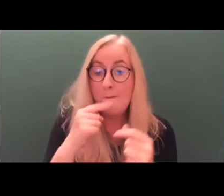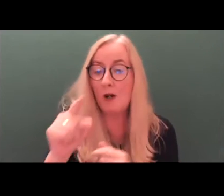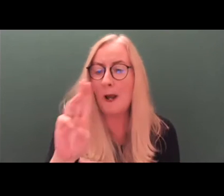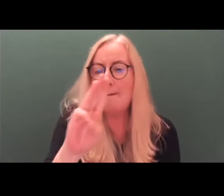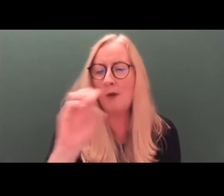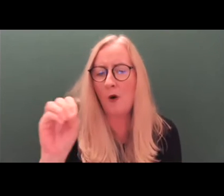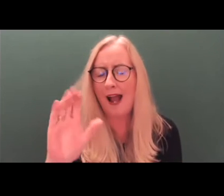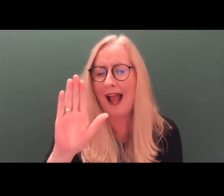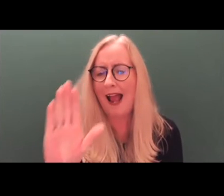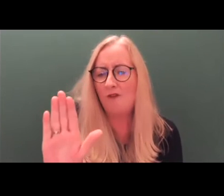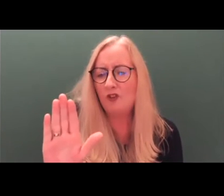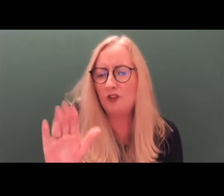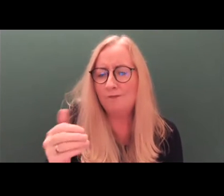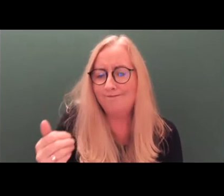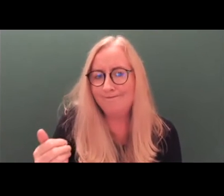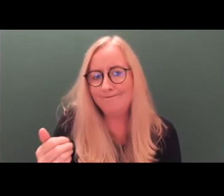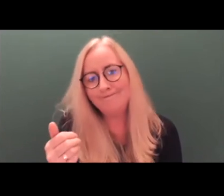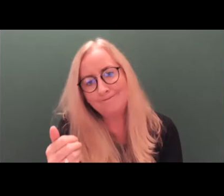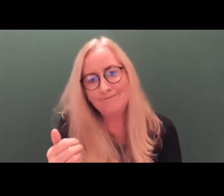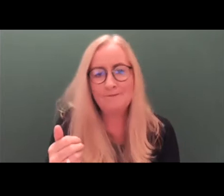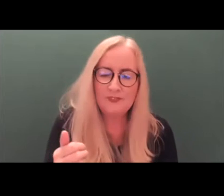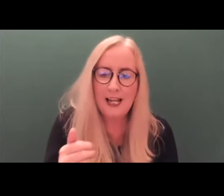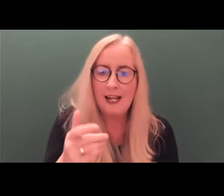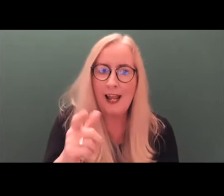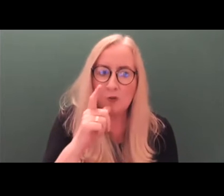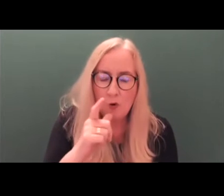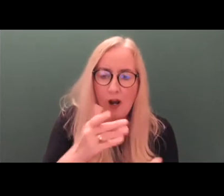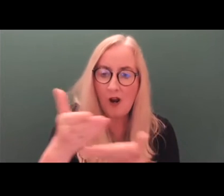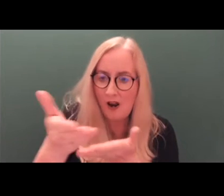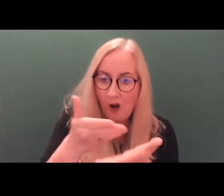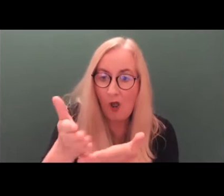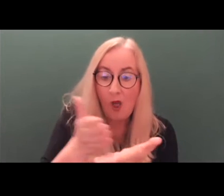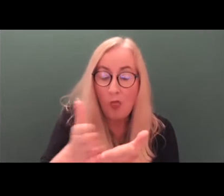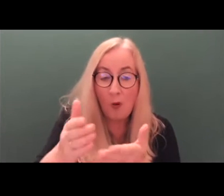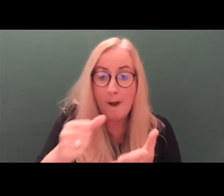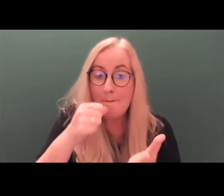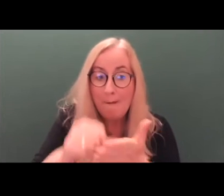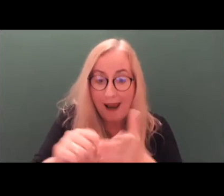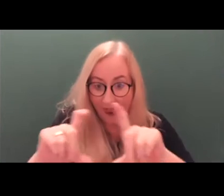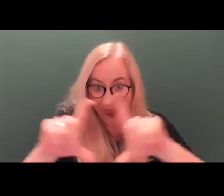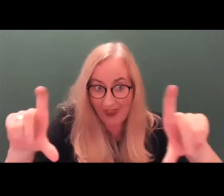to be talking with her through the mail drop for one month.